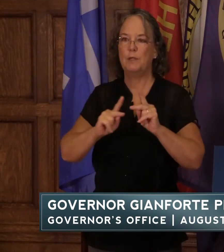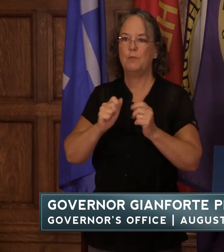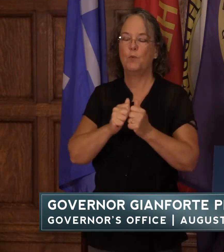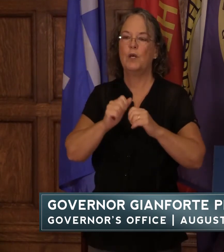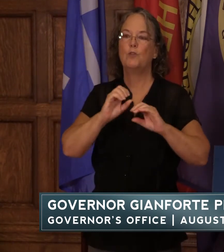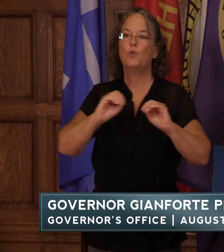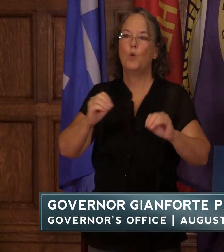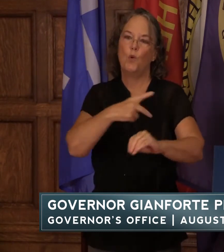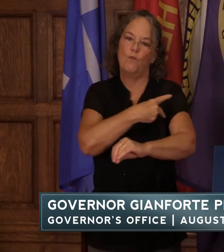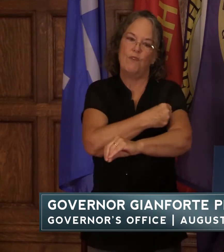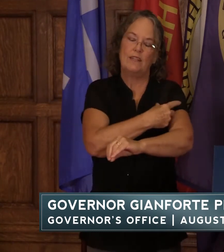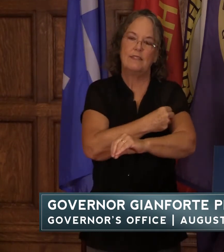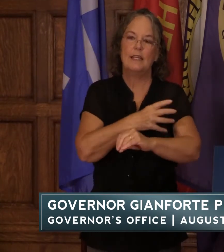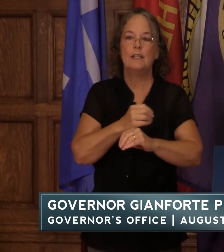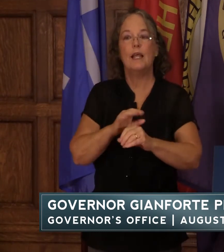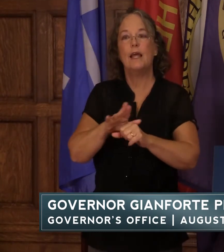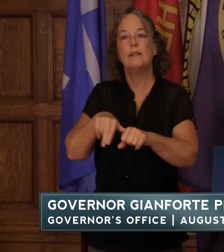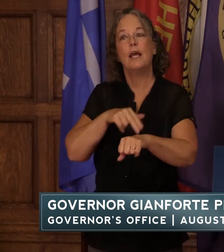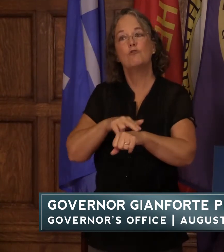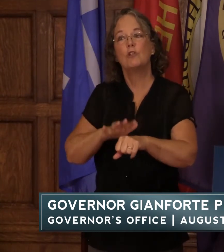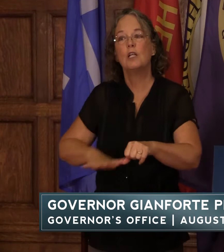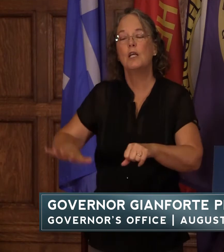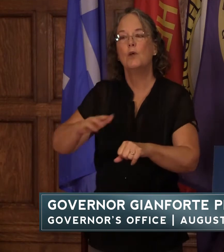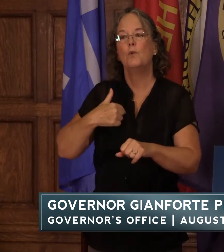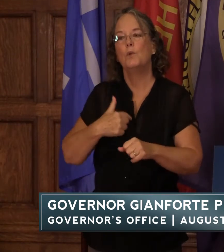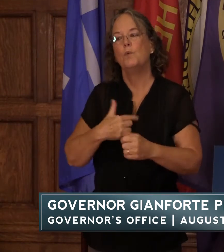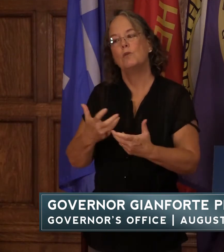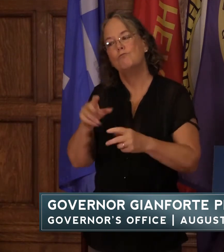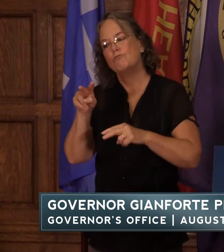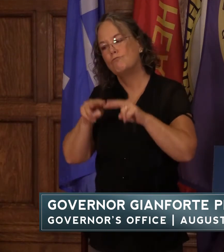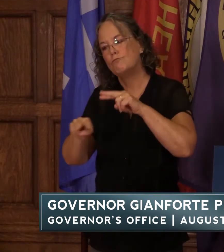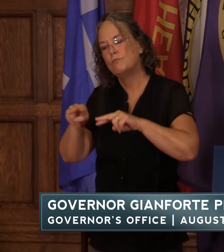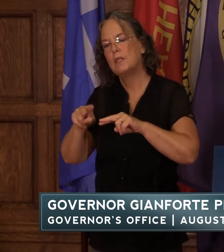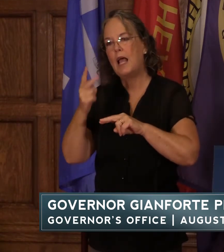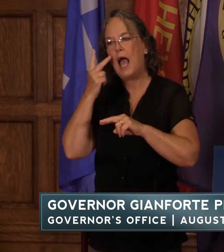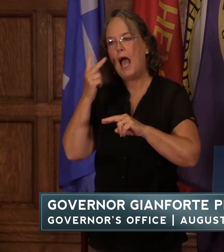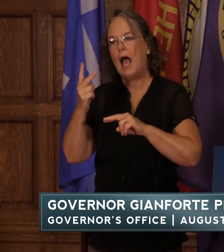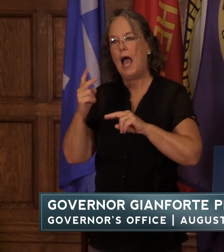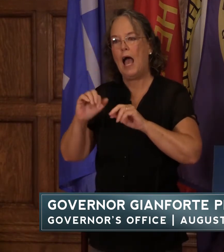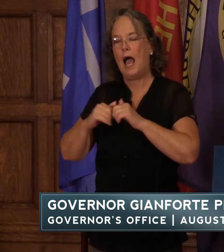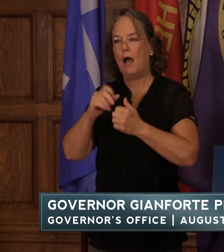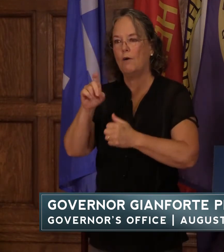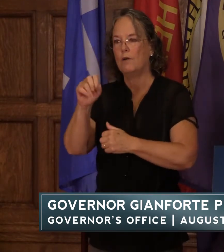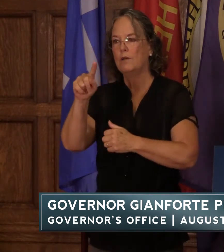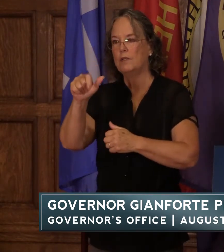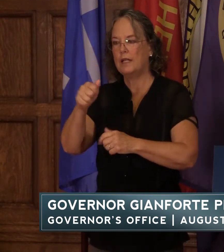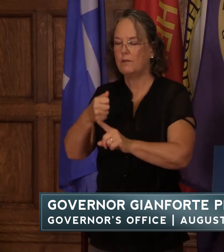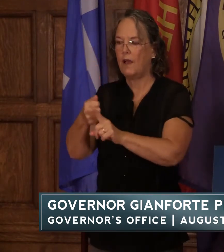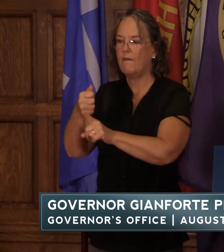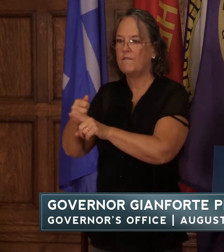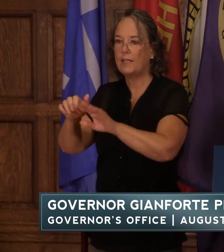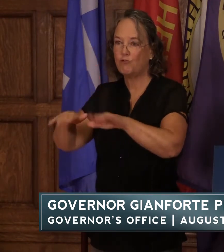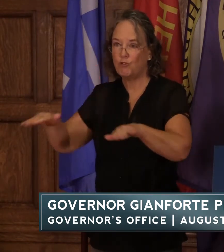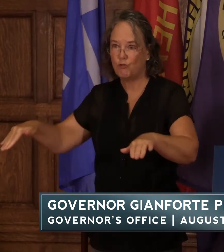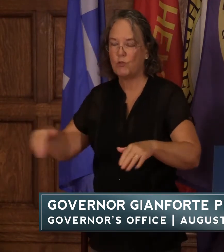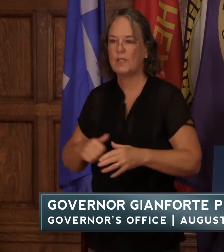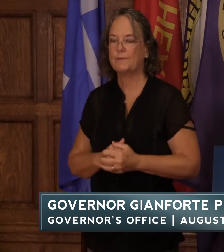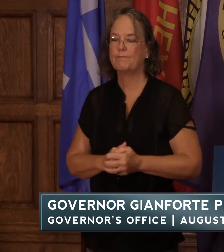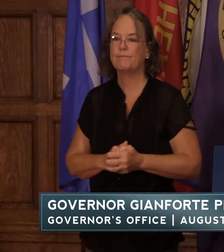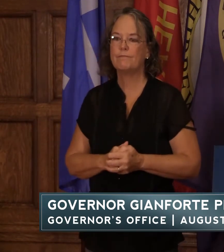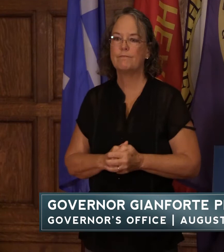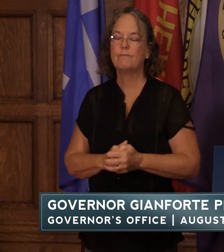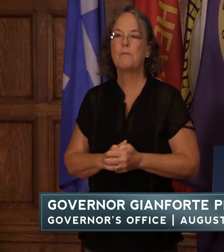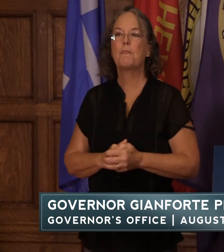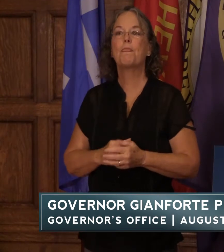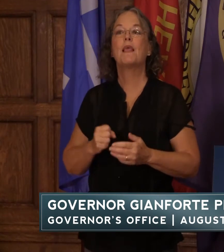there's a focus to better understand how delta variant behaves in children as compared to prior strains so